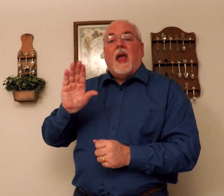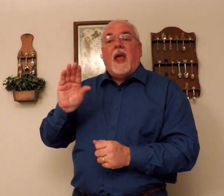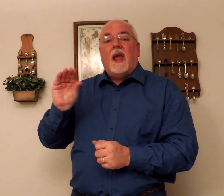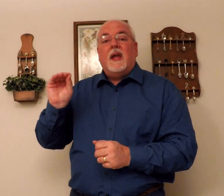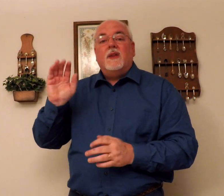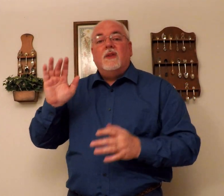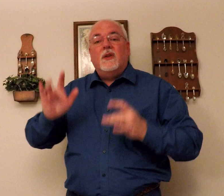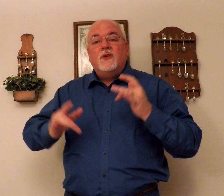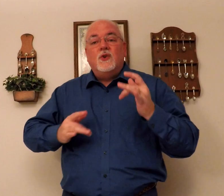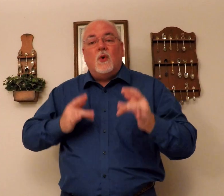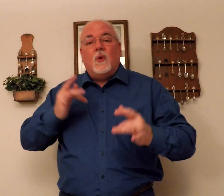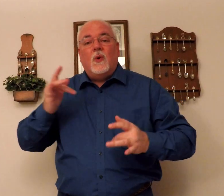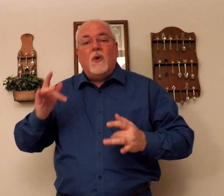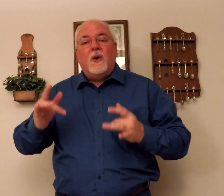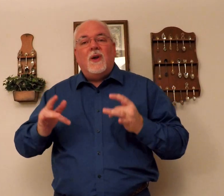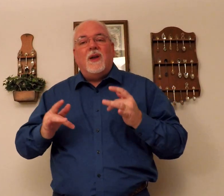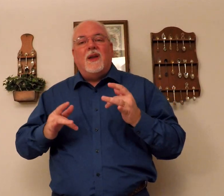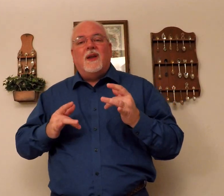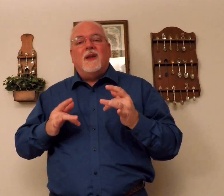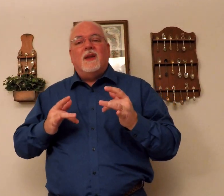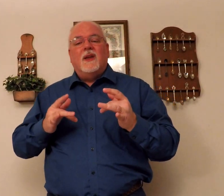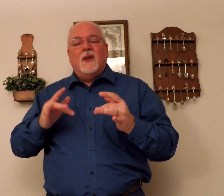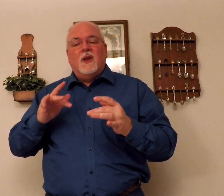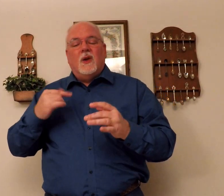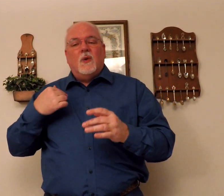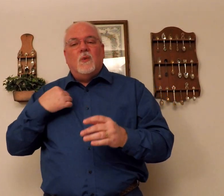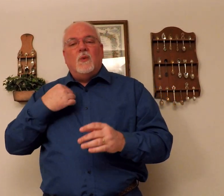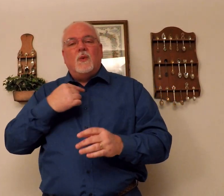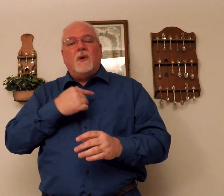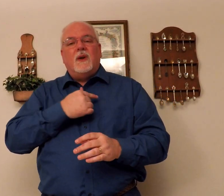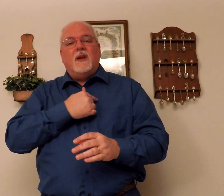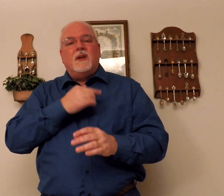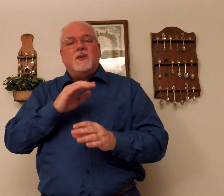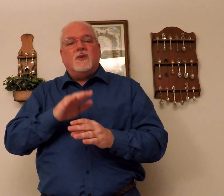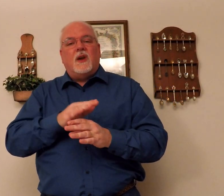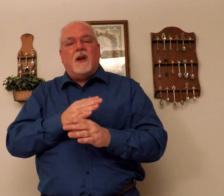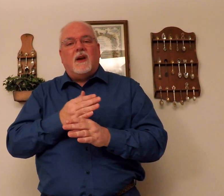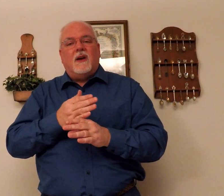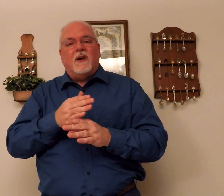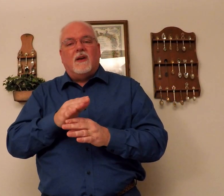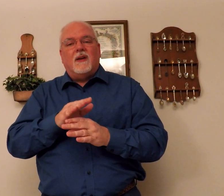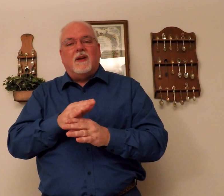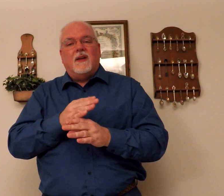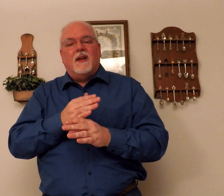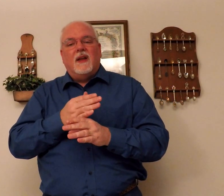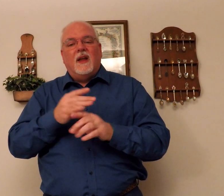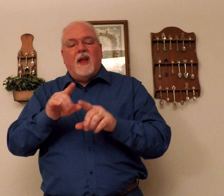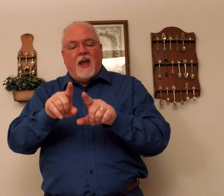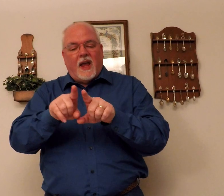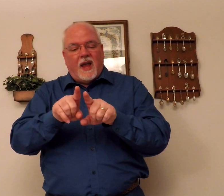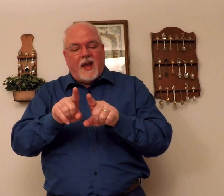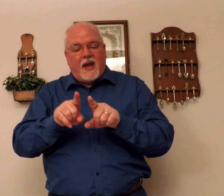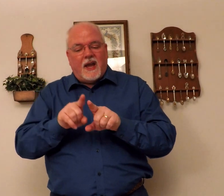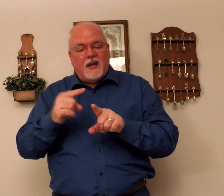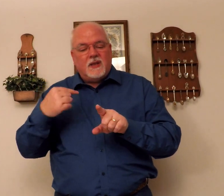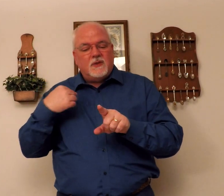and the joy we share as